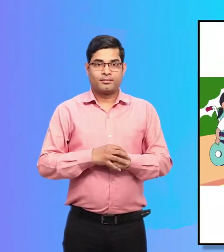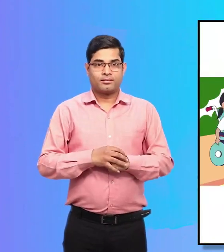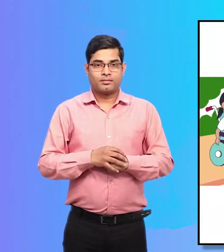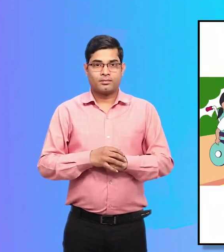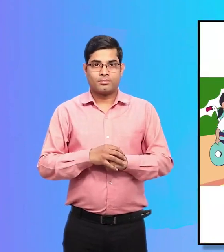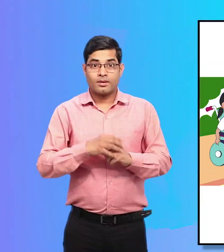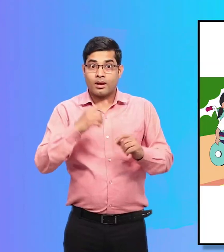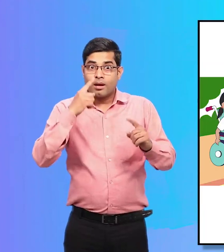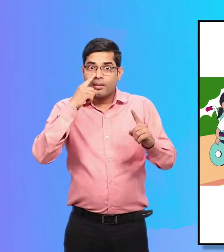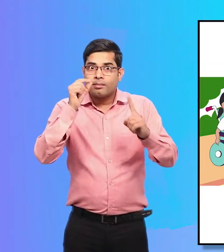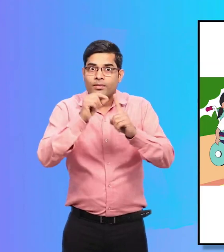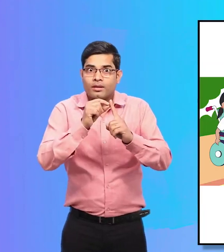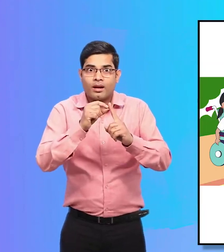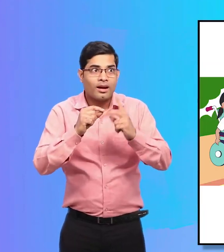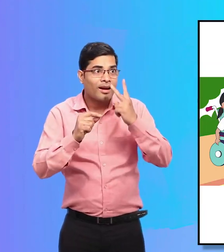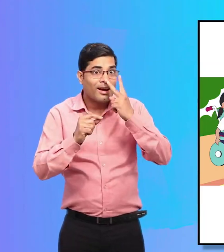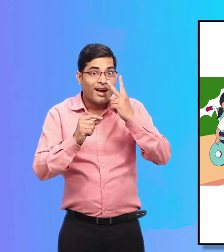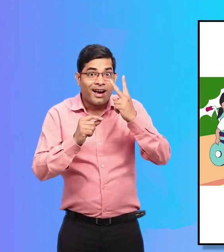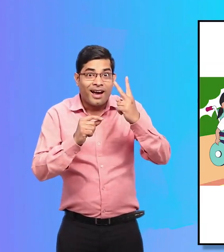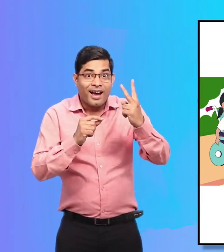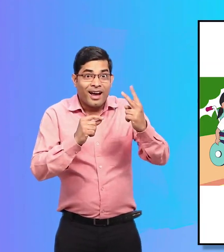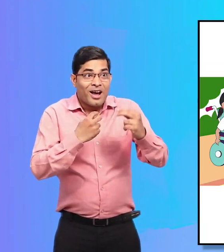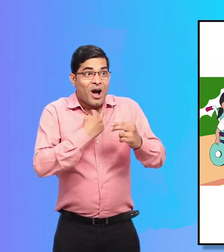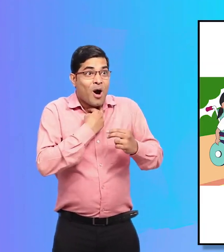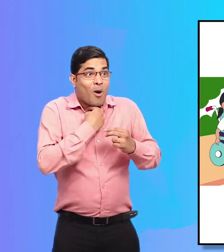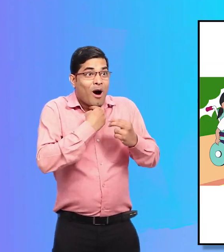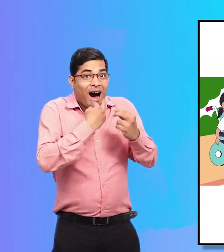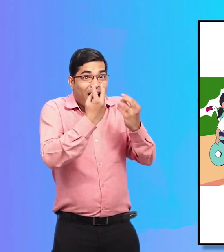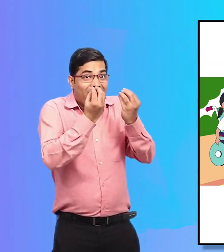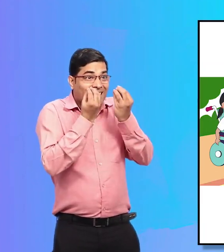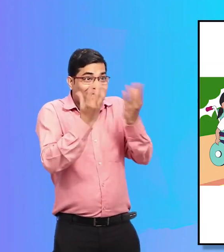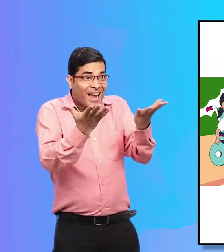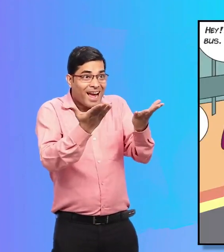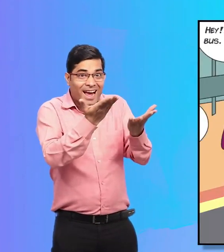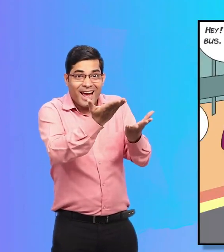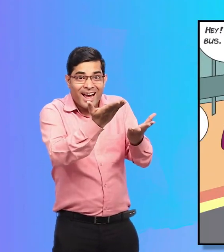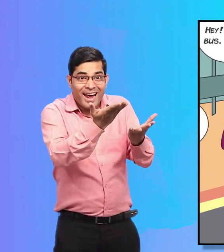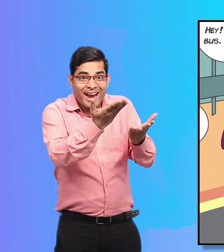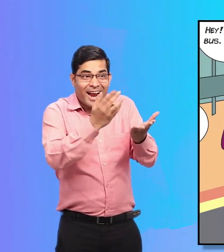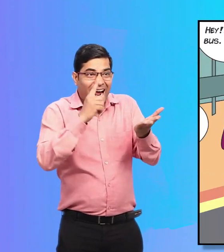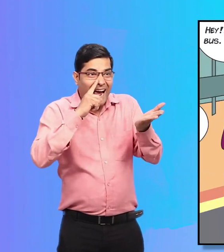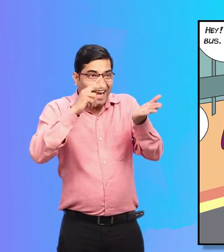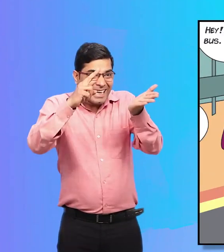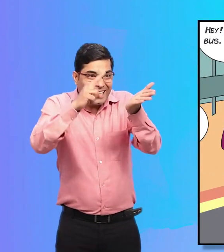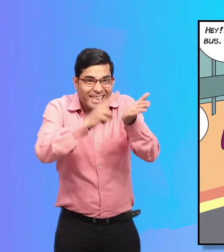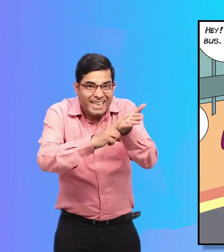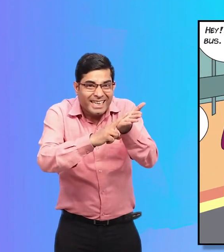Seeing her come, Priya says in a surprised voice, Hey, that's Neeti.